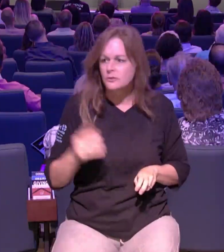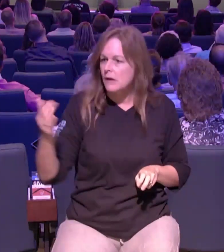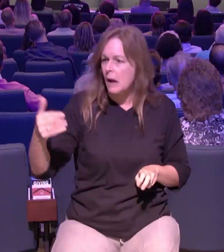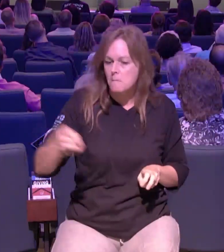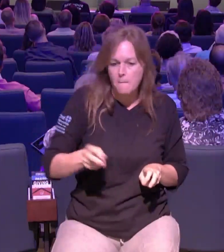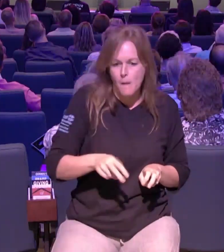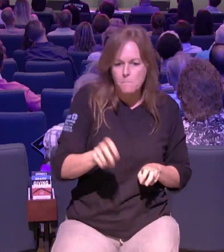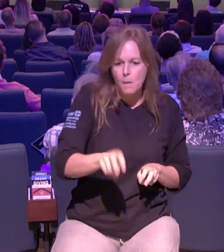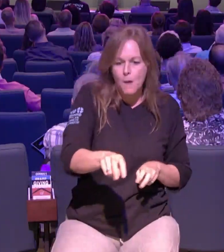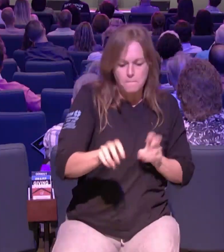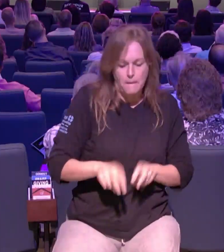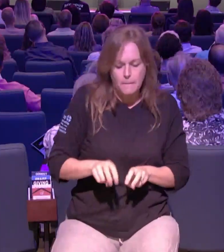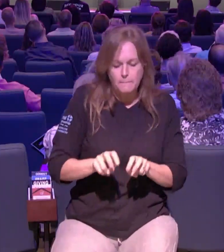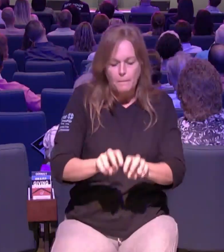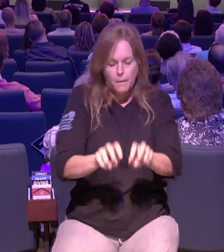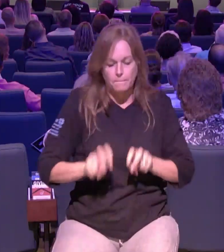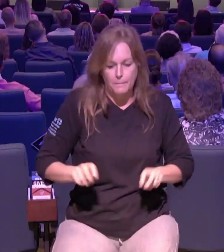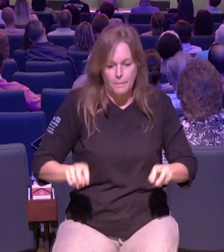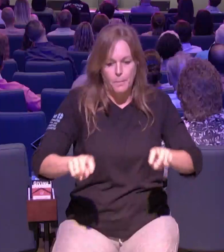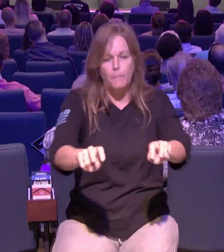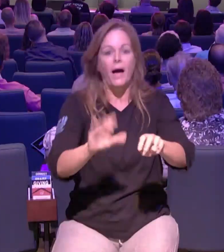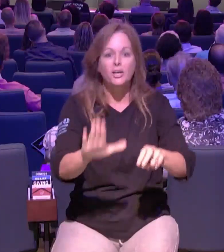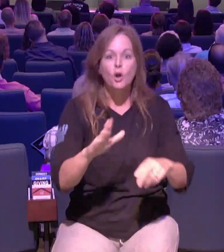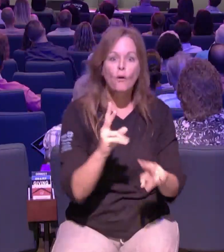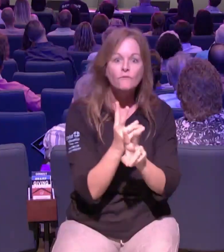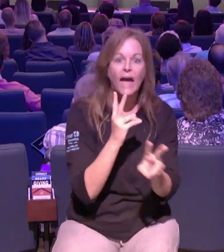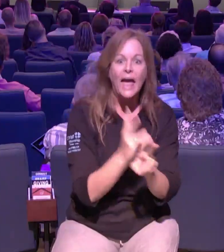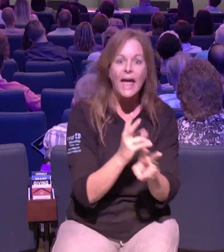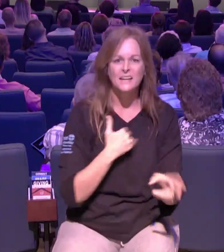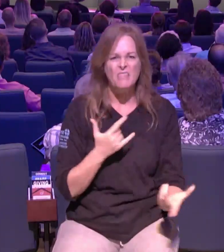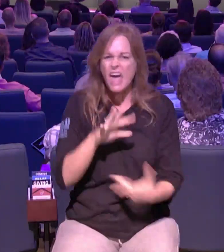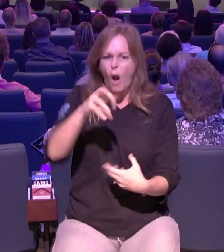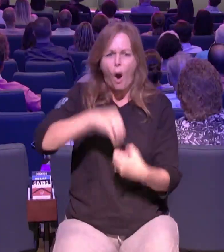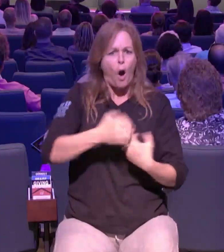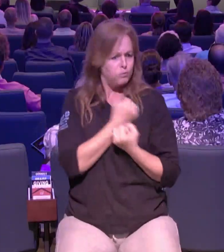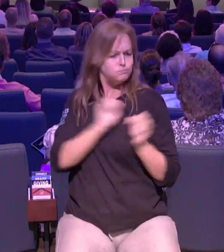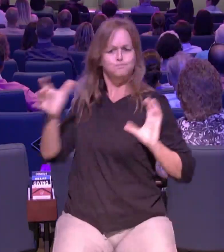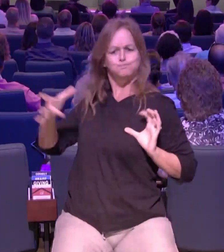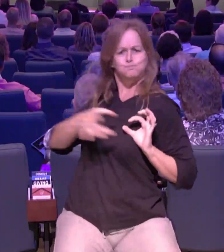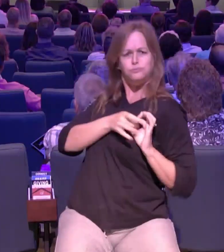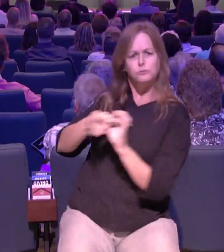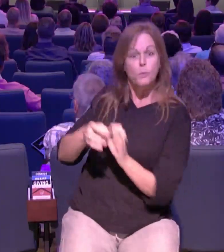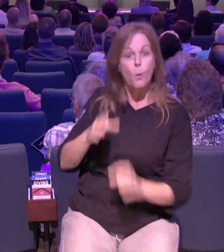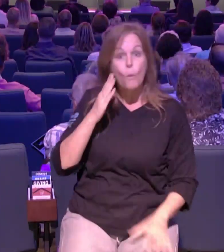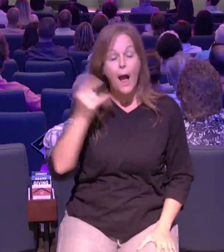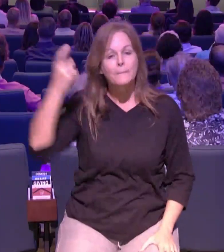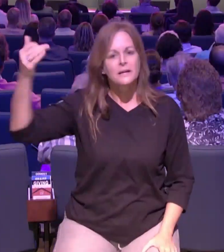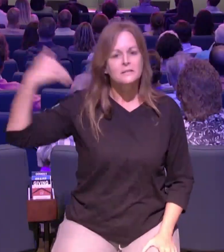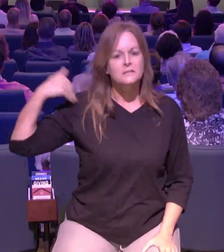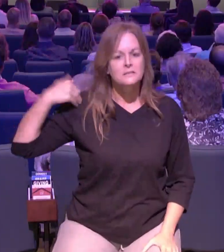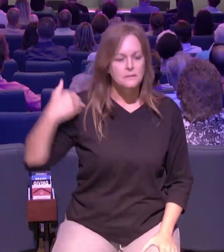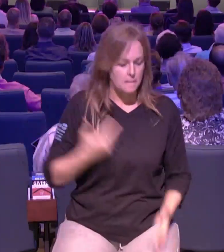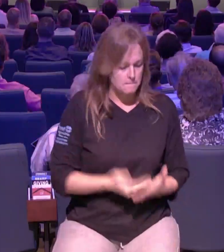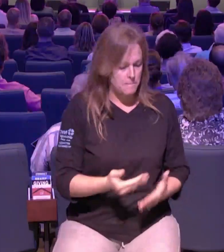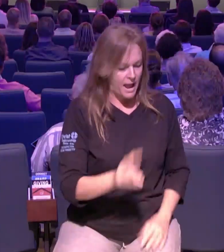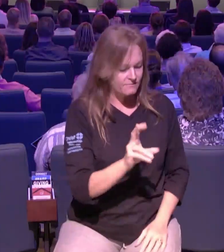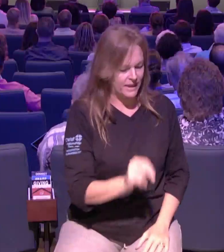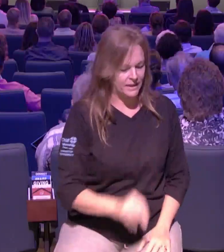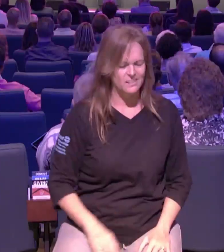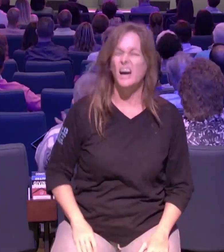what they got saved they gave their life to jesus they're growing in the word all because she thought i don't think this is much but when she began to go god i'm